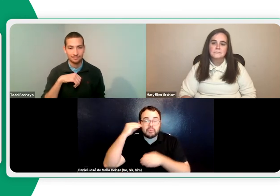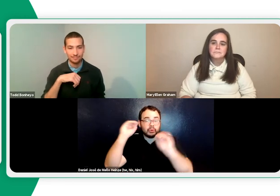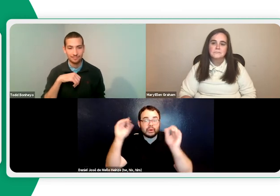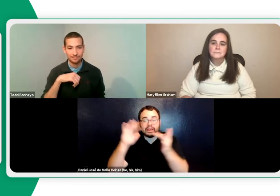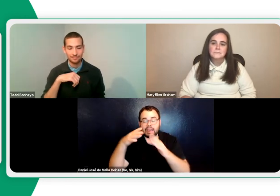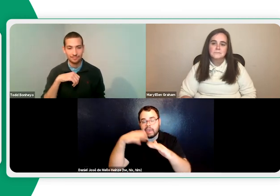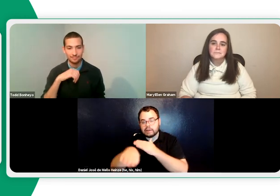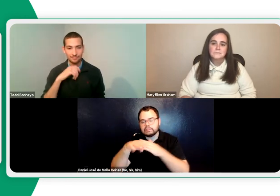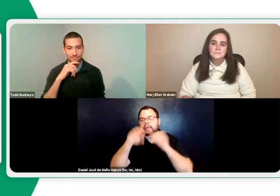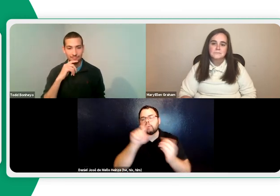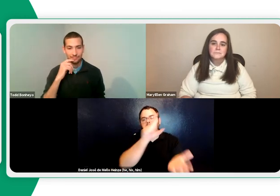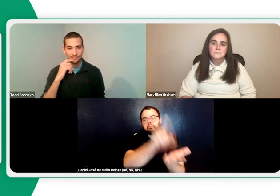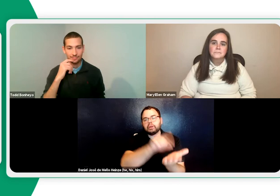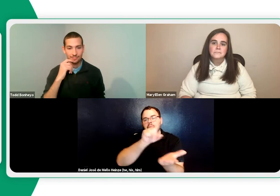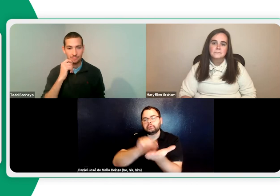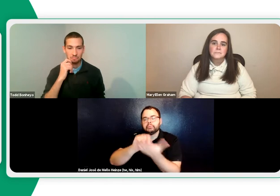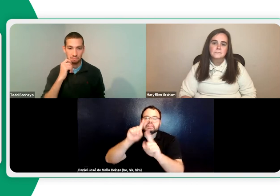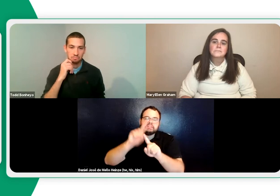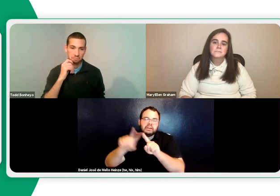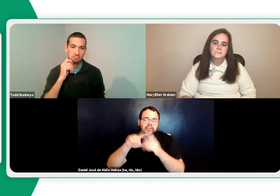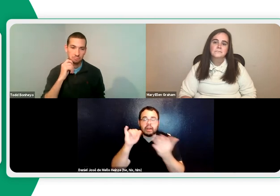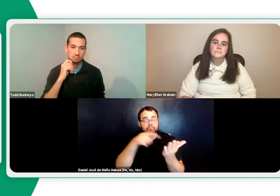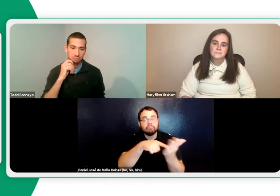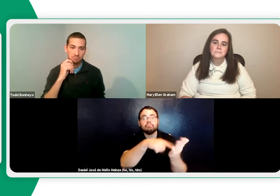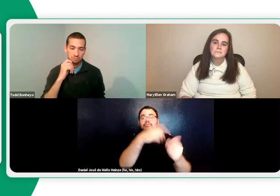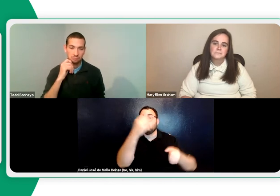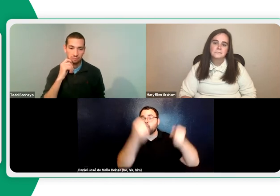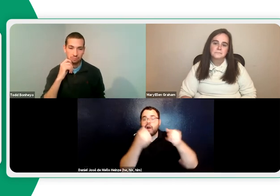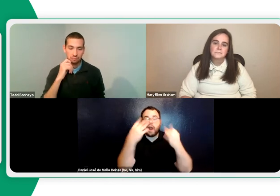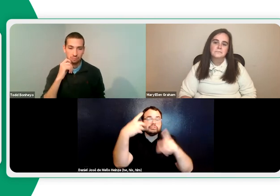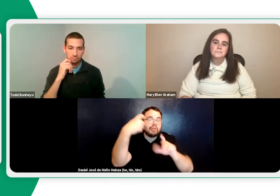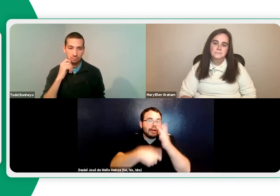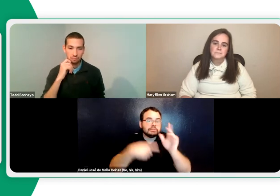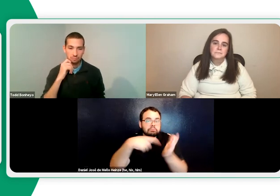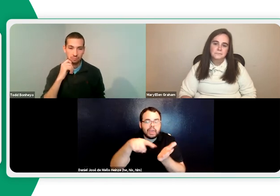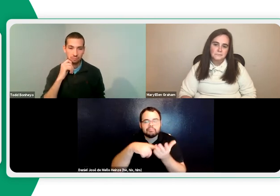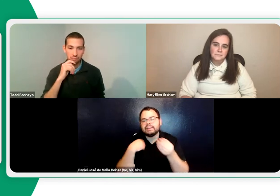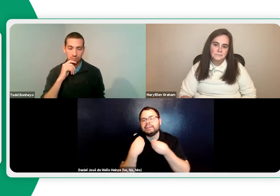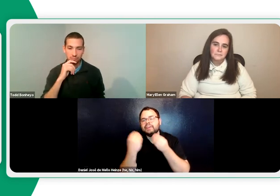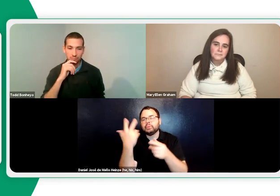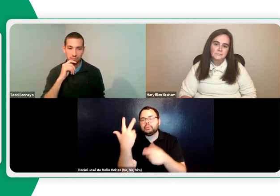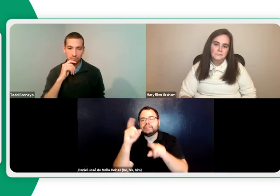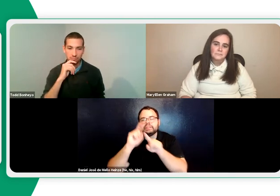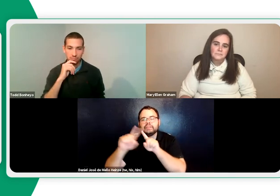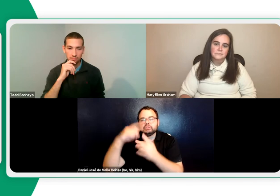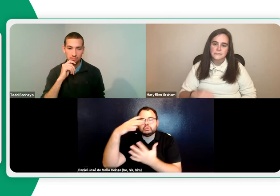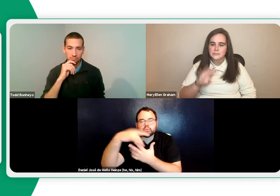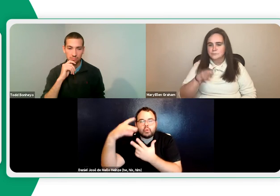up. If a student doesn't have internet access at their home, we can print off these different resources. How much a car payment would